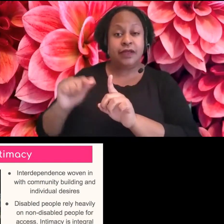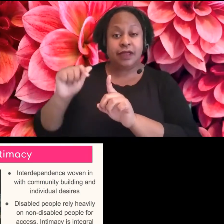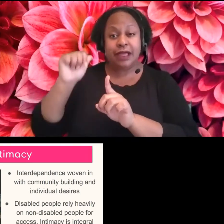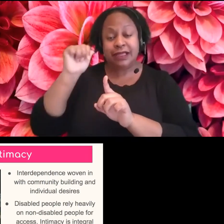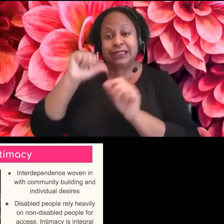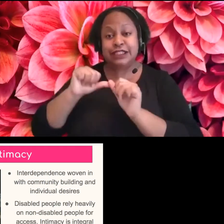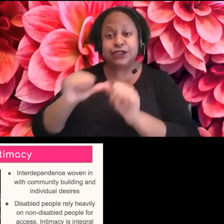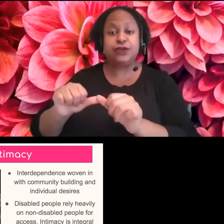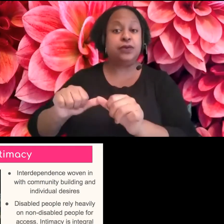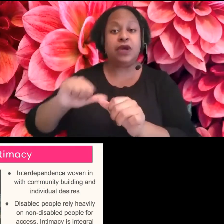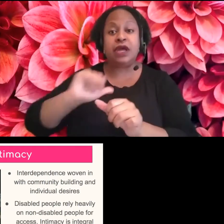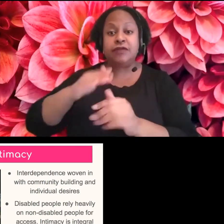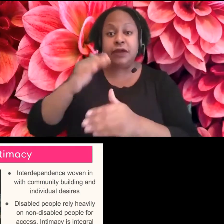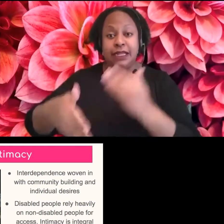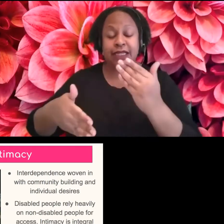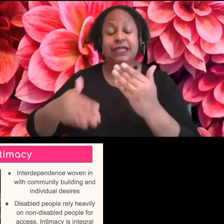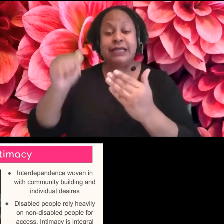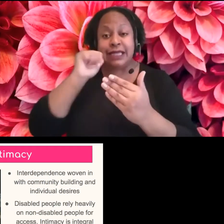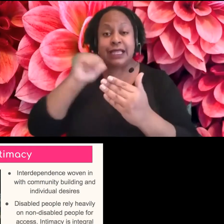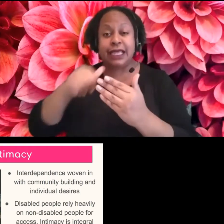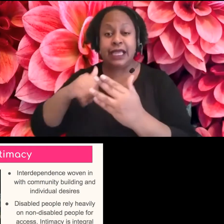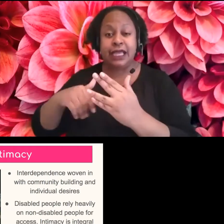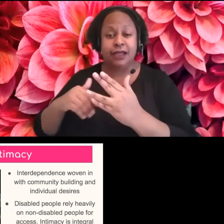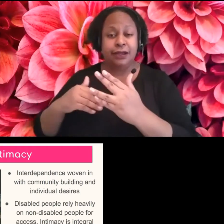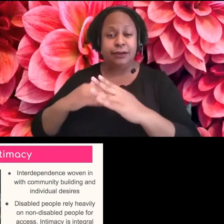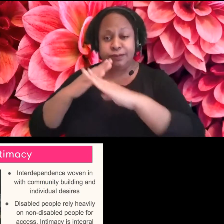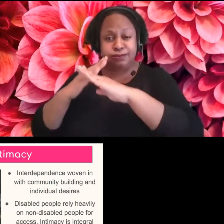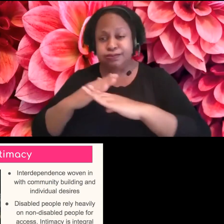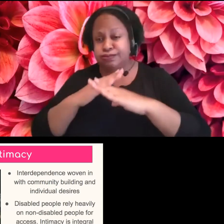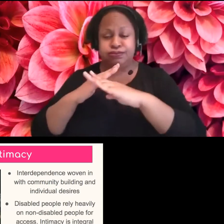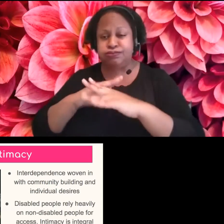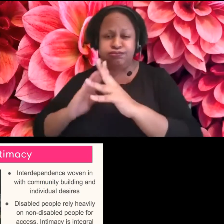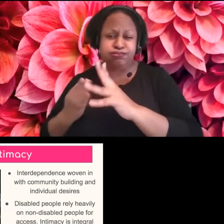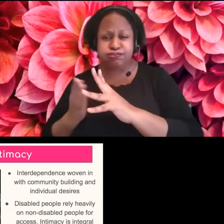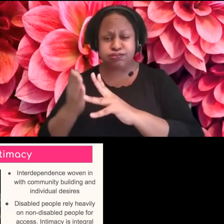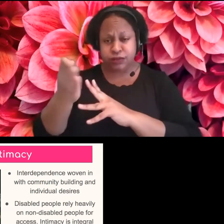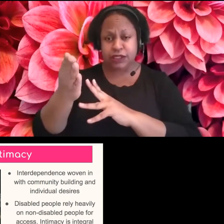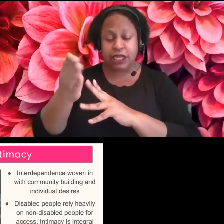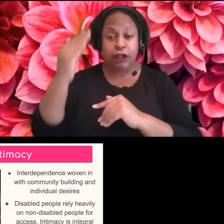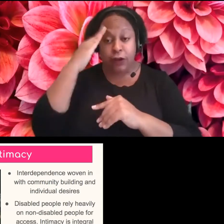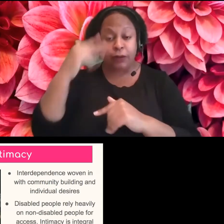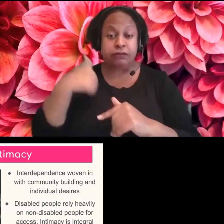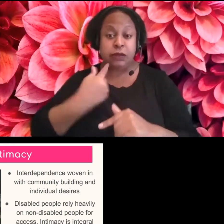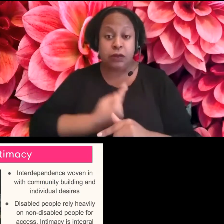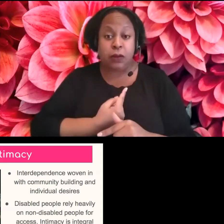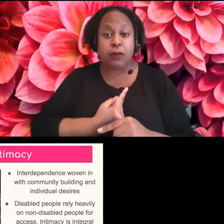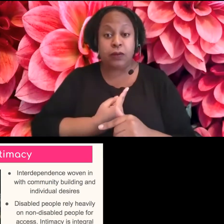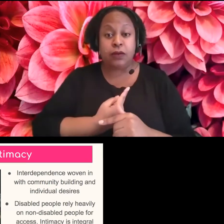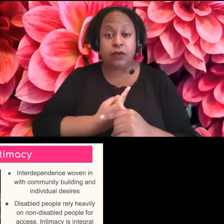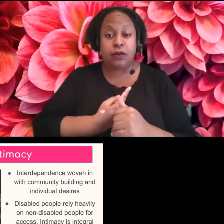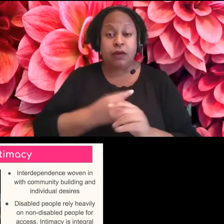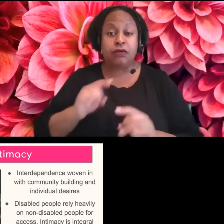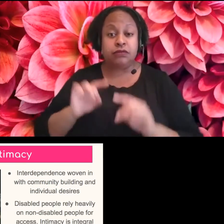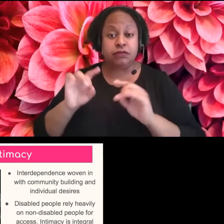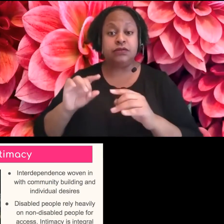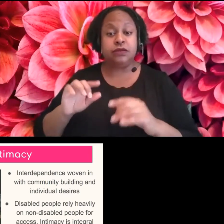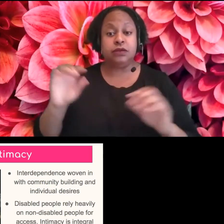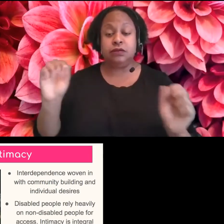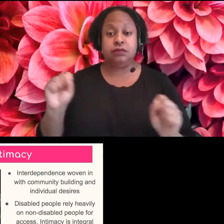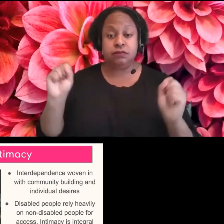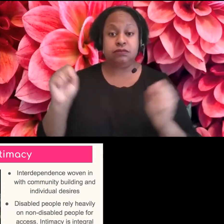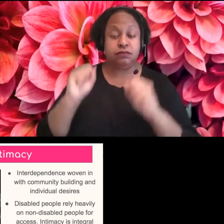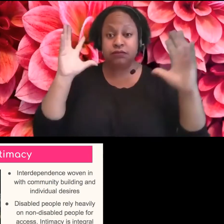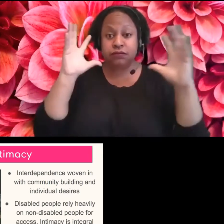that is navigating an inaccessible world. It is knowing I will not be alone in this stunning silence. And that's,